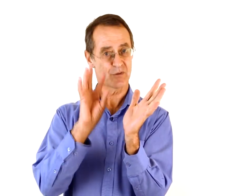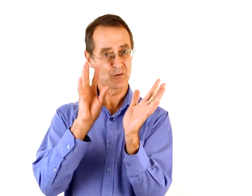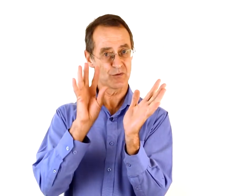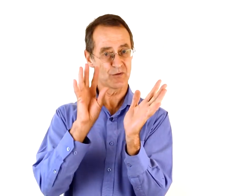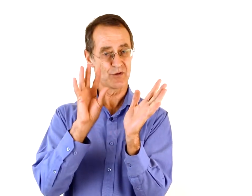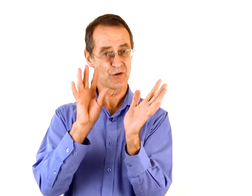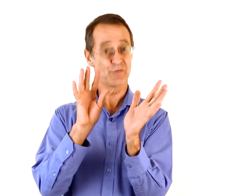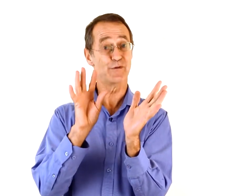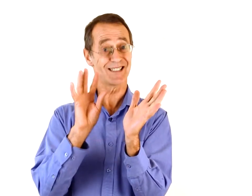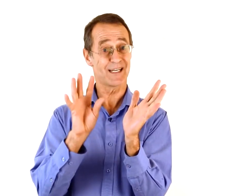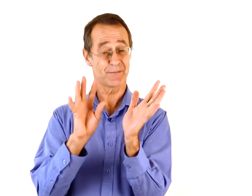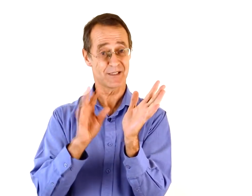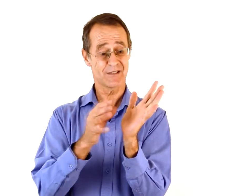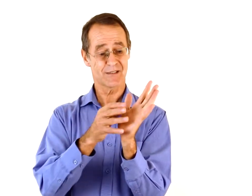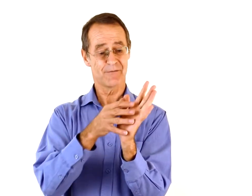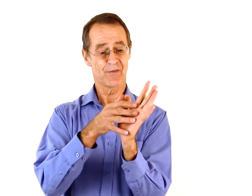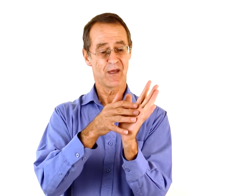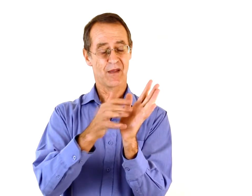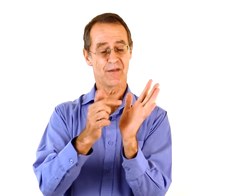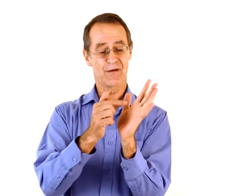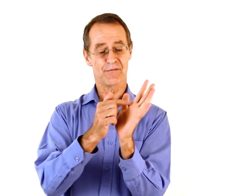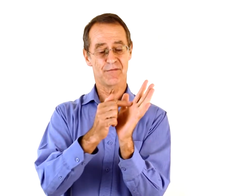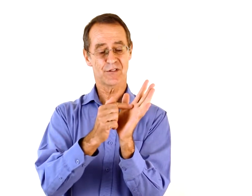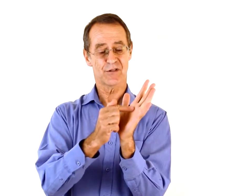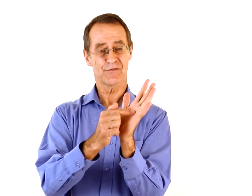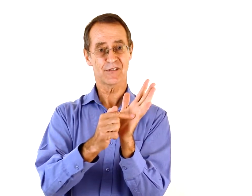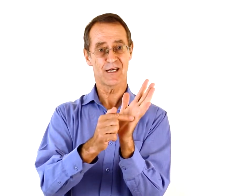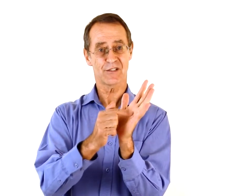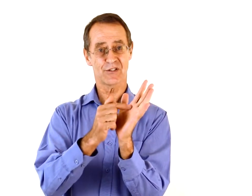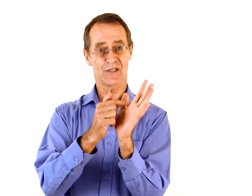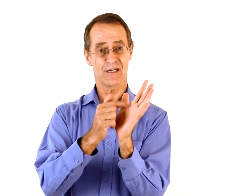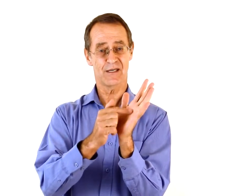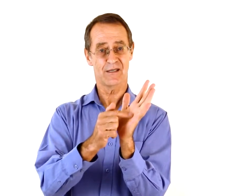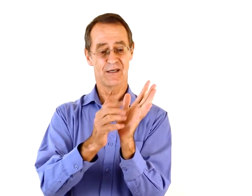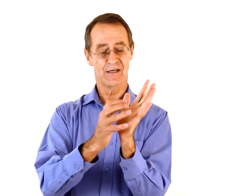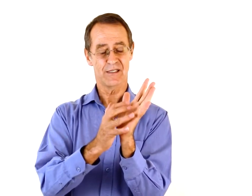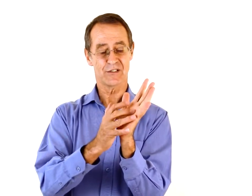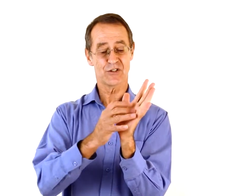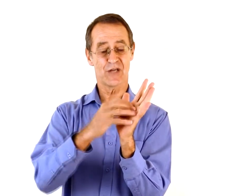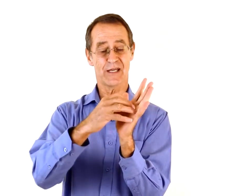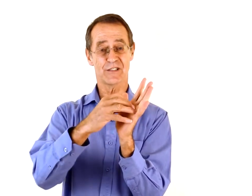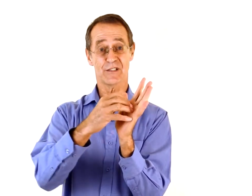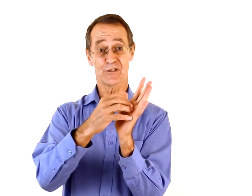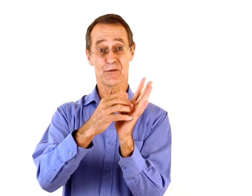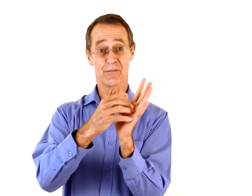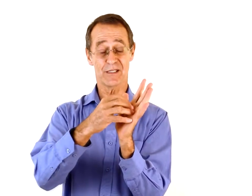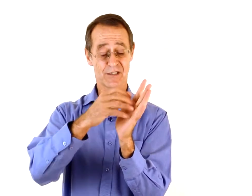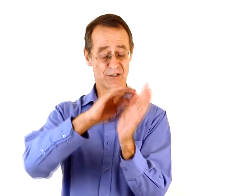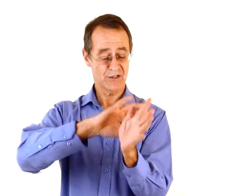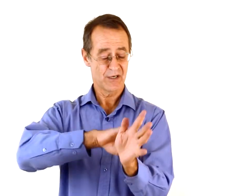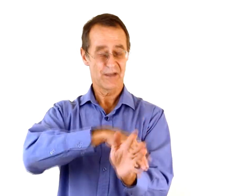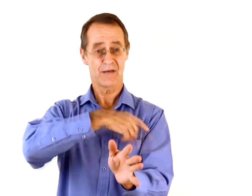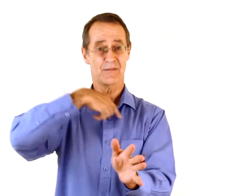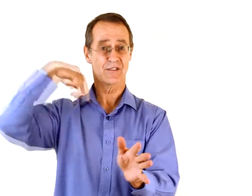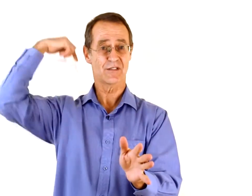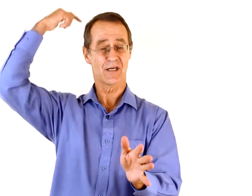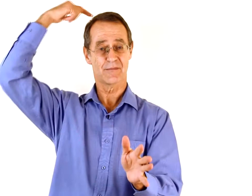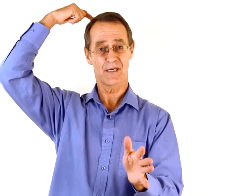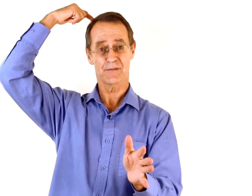called nerve receptors. The soft touch here is changed into a message. That message comes up to